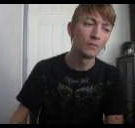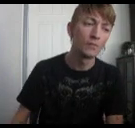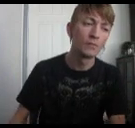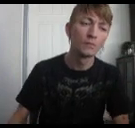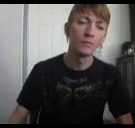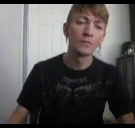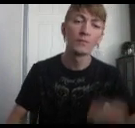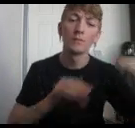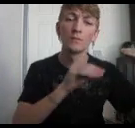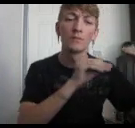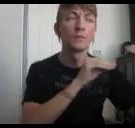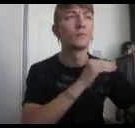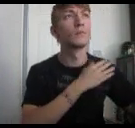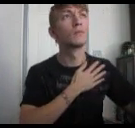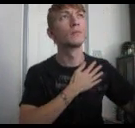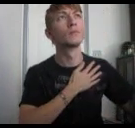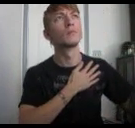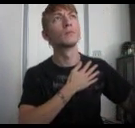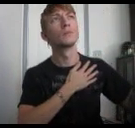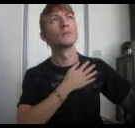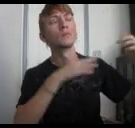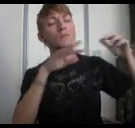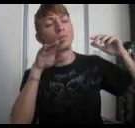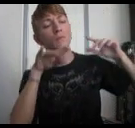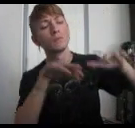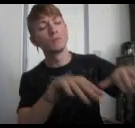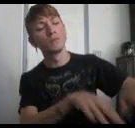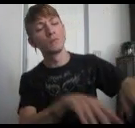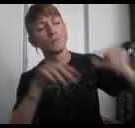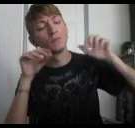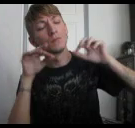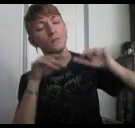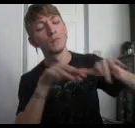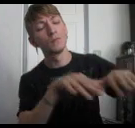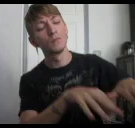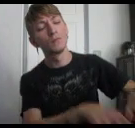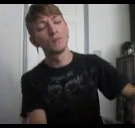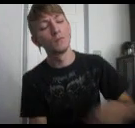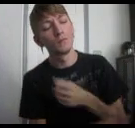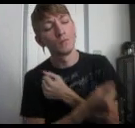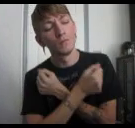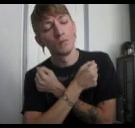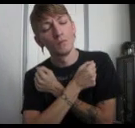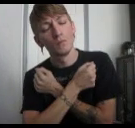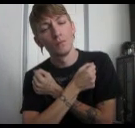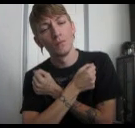Leave me hypnotized, love